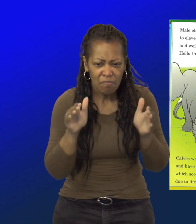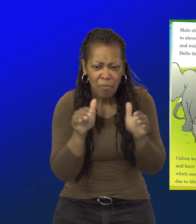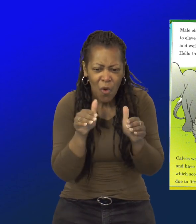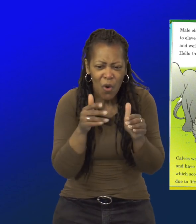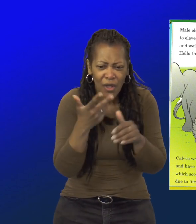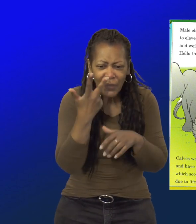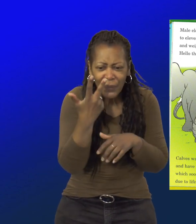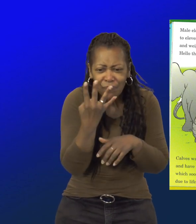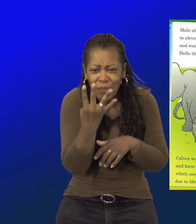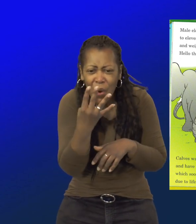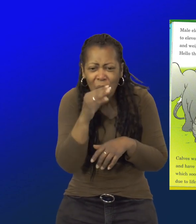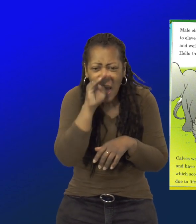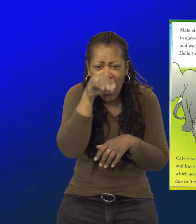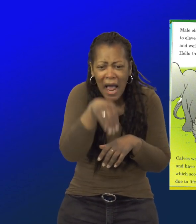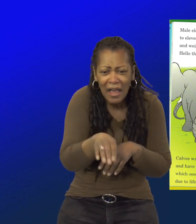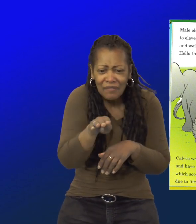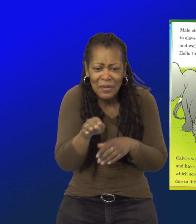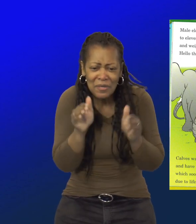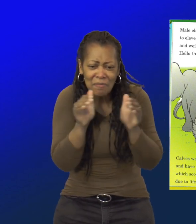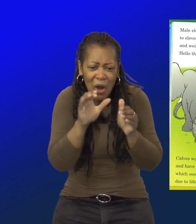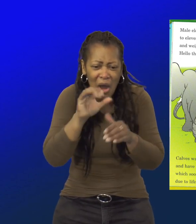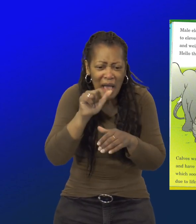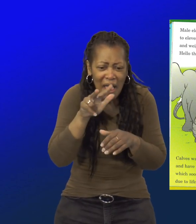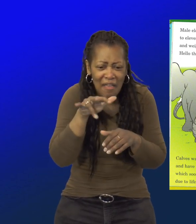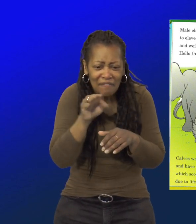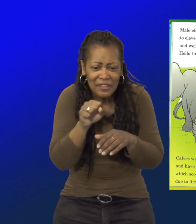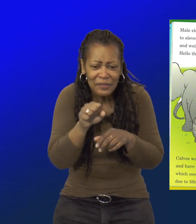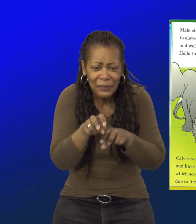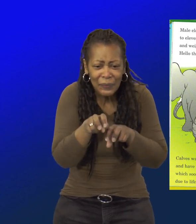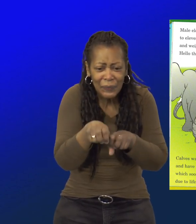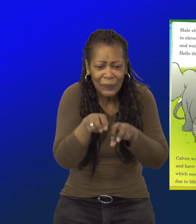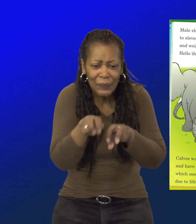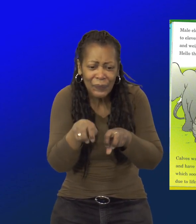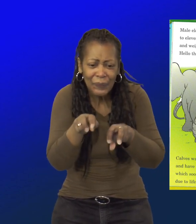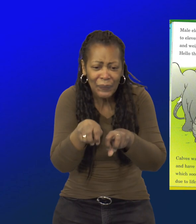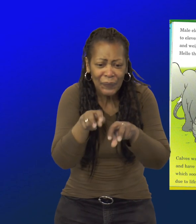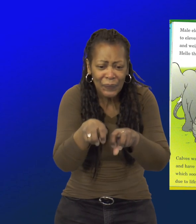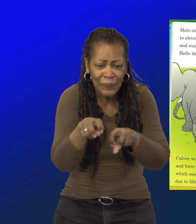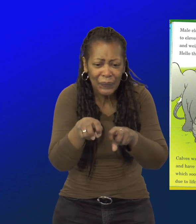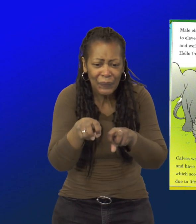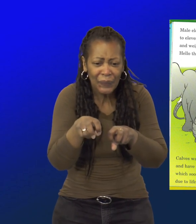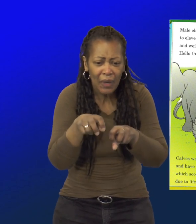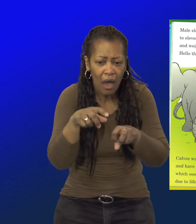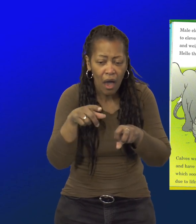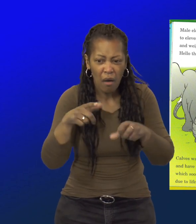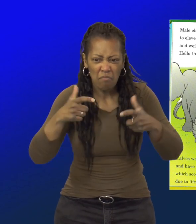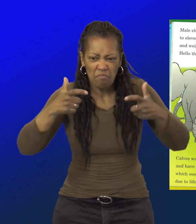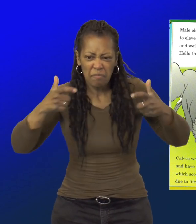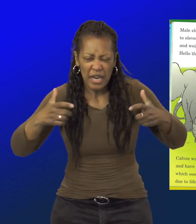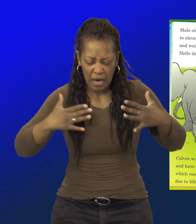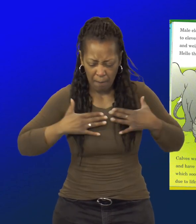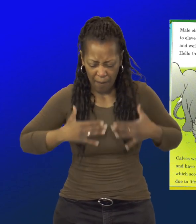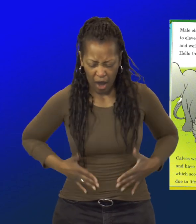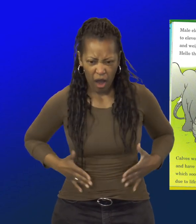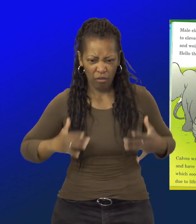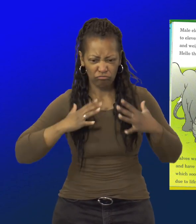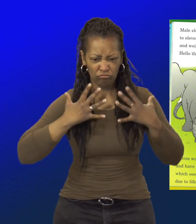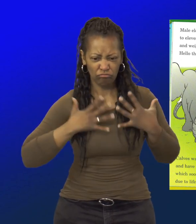Cubs walk from day one and have some body hair, which soon all rubs off due